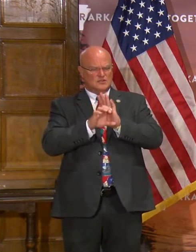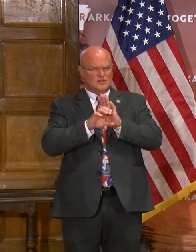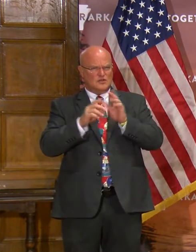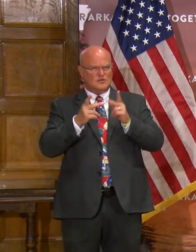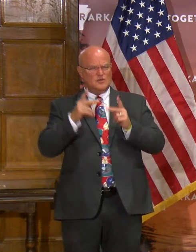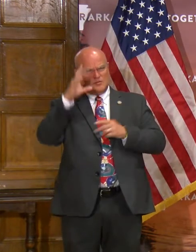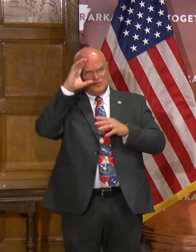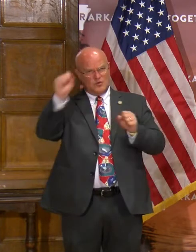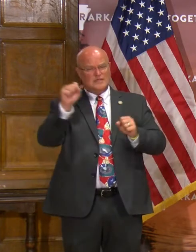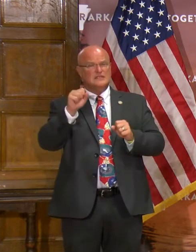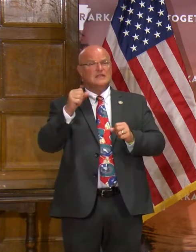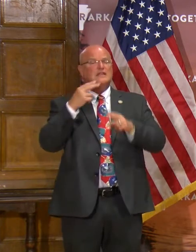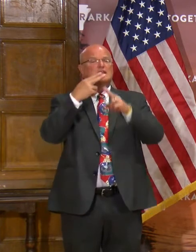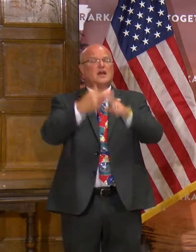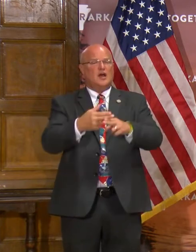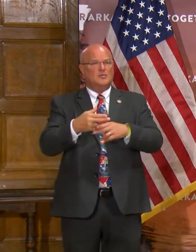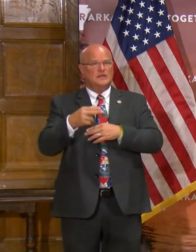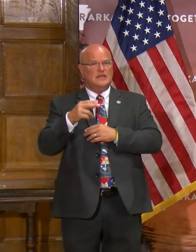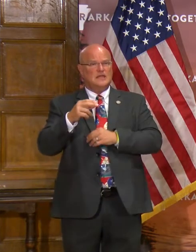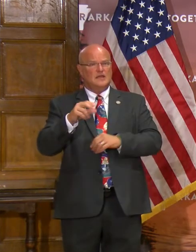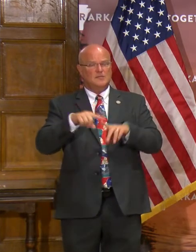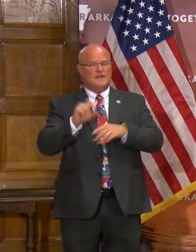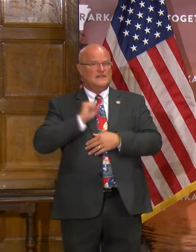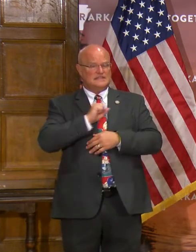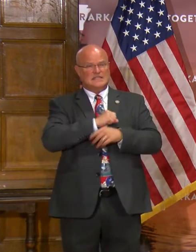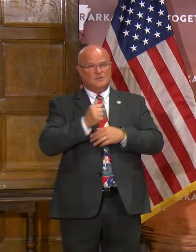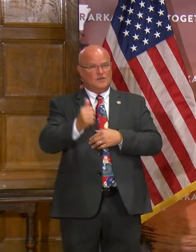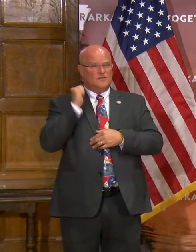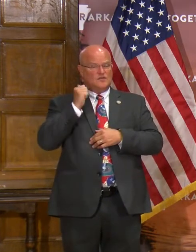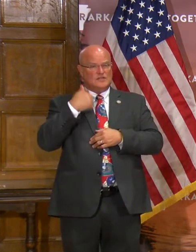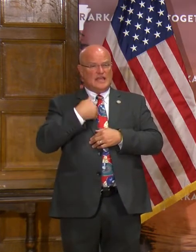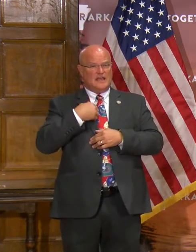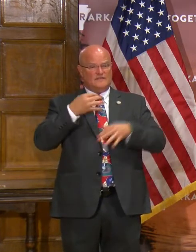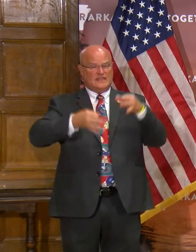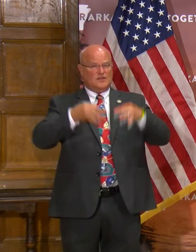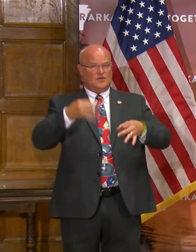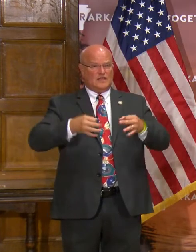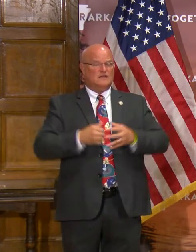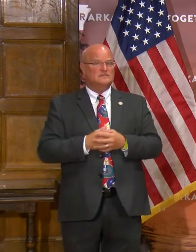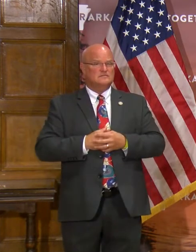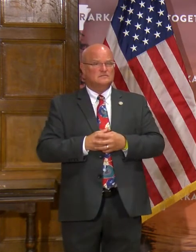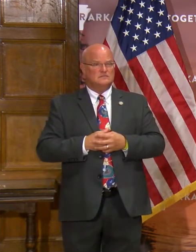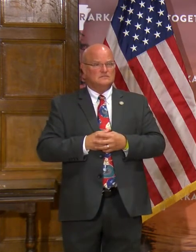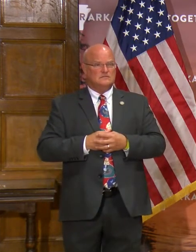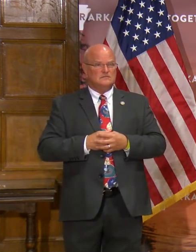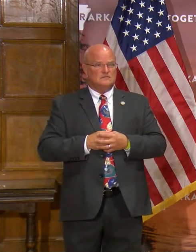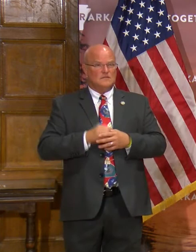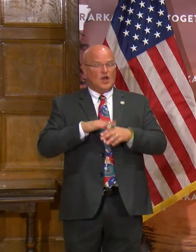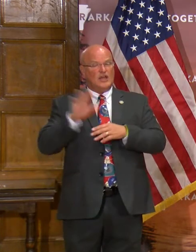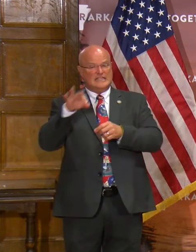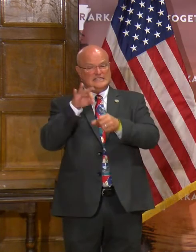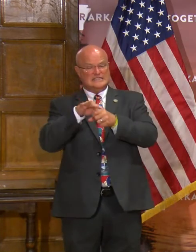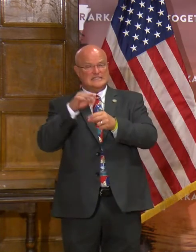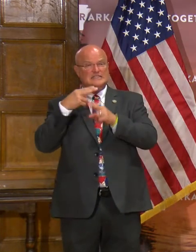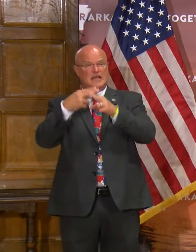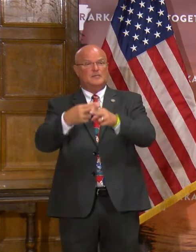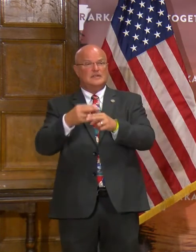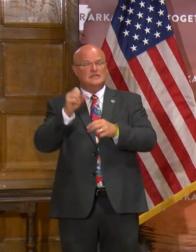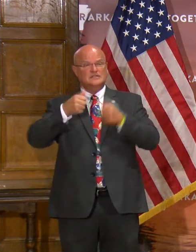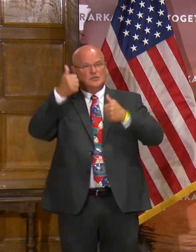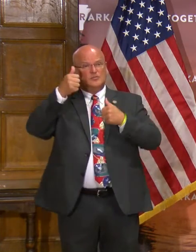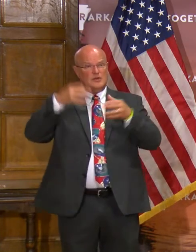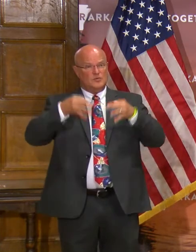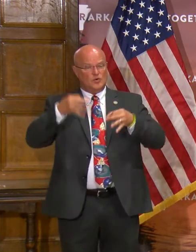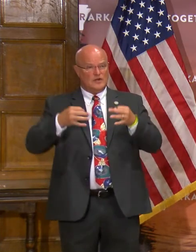– President Obama did nominate but the Senate refused to hold a hearing on his nominee to the Supreme Court?